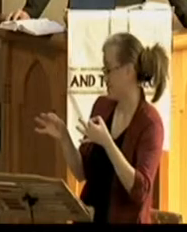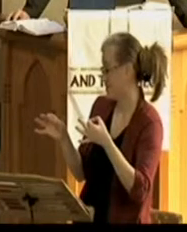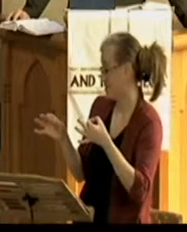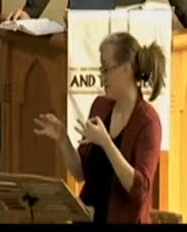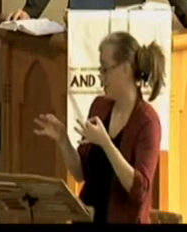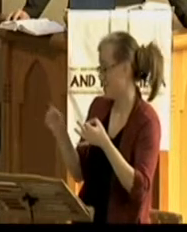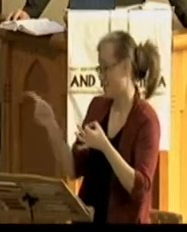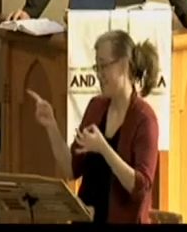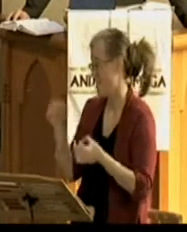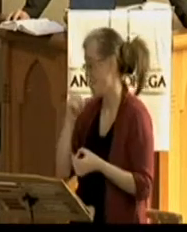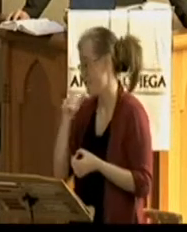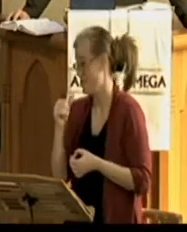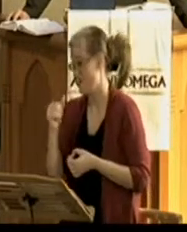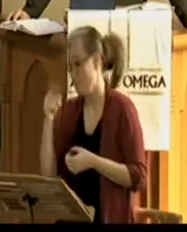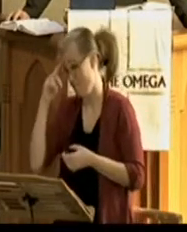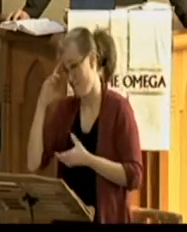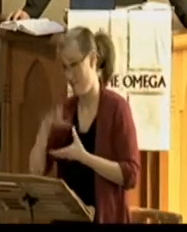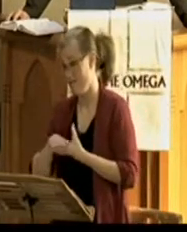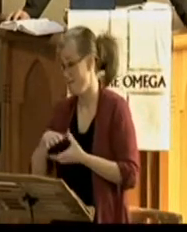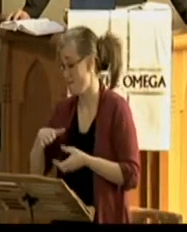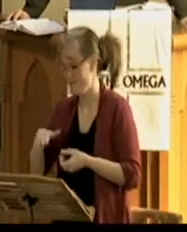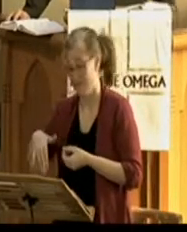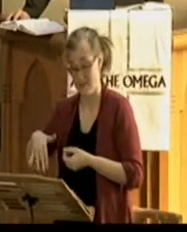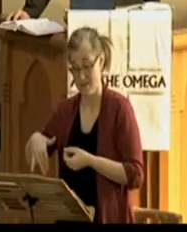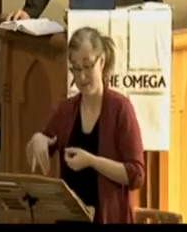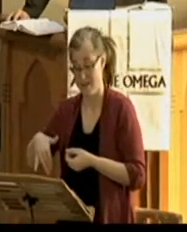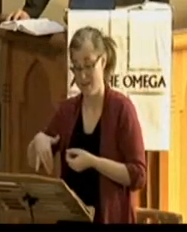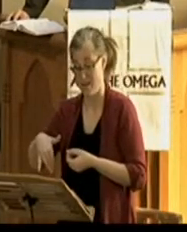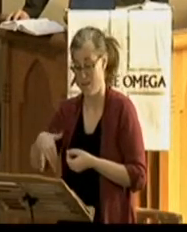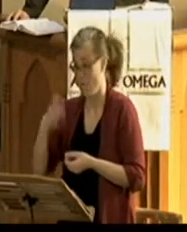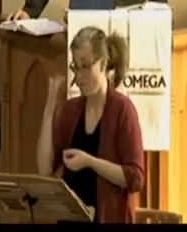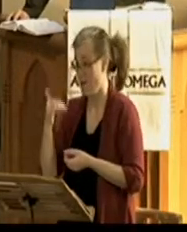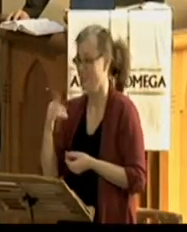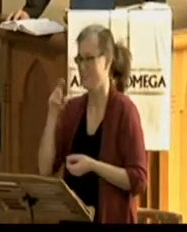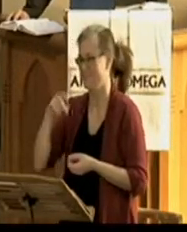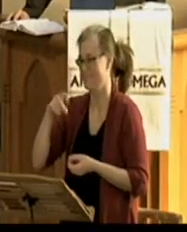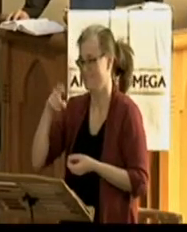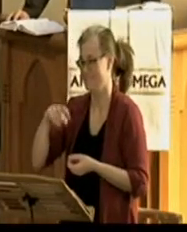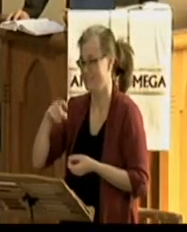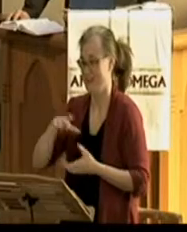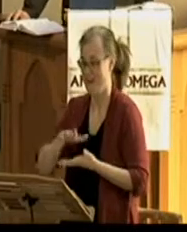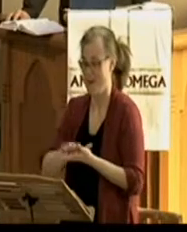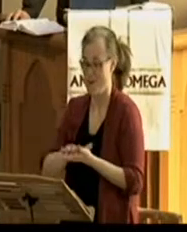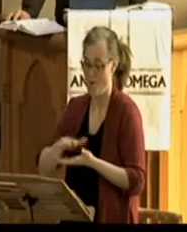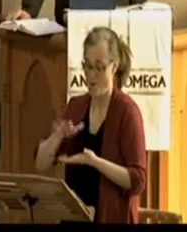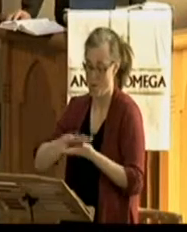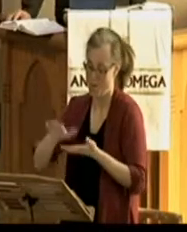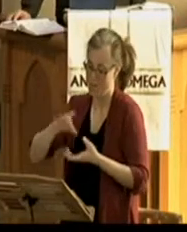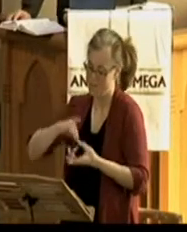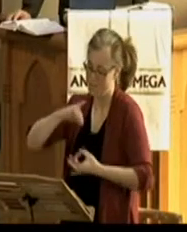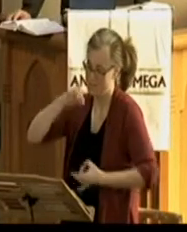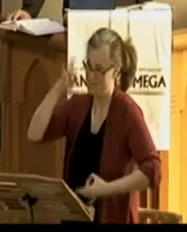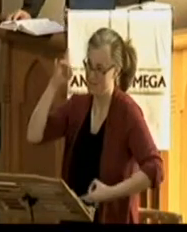We need the Holy Spirit who works faith to work applying the word of God to destroy our doubts and to calm our fears.